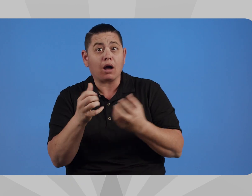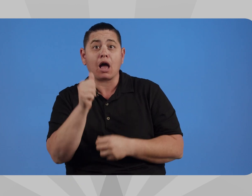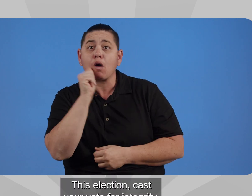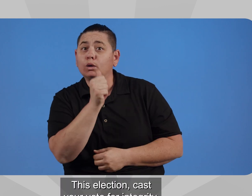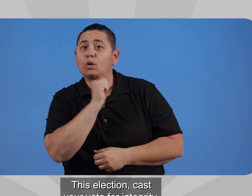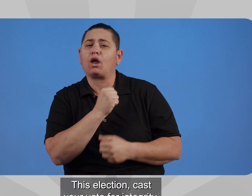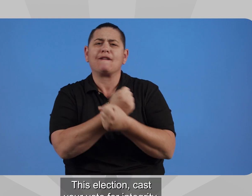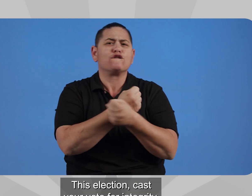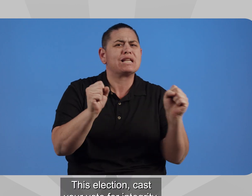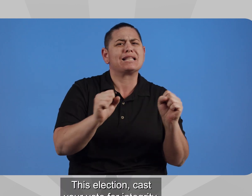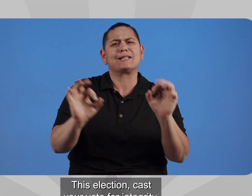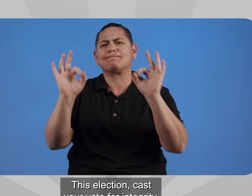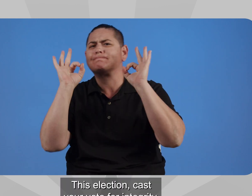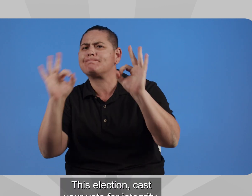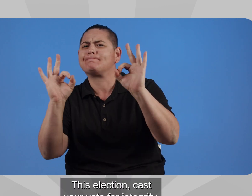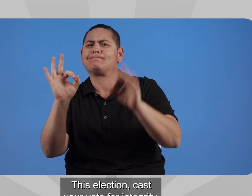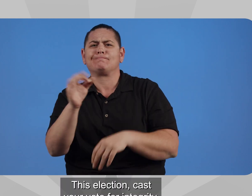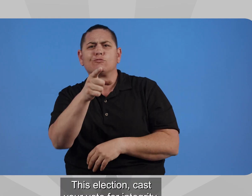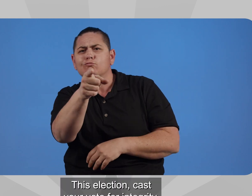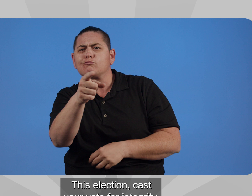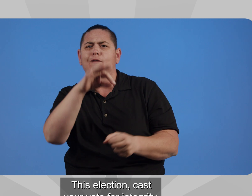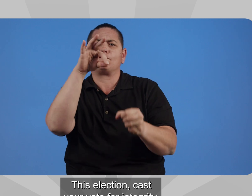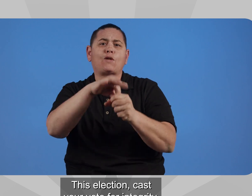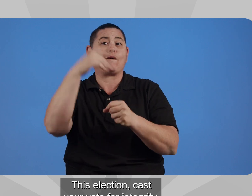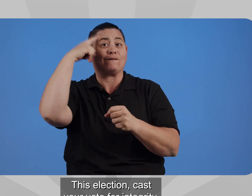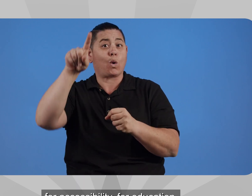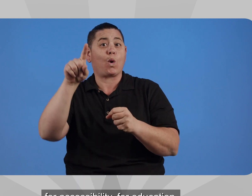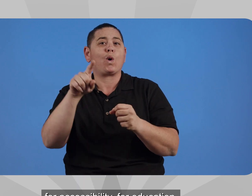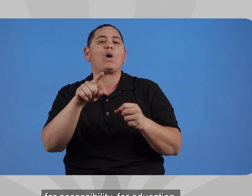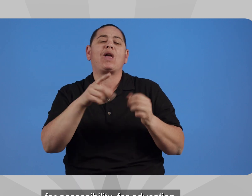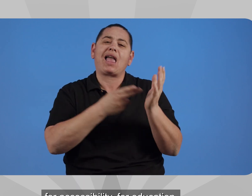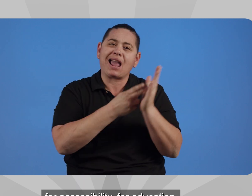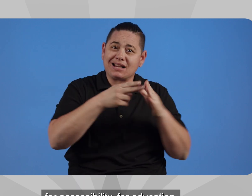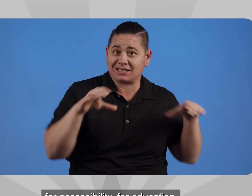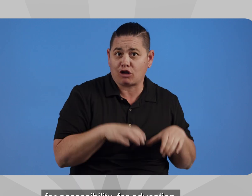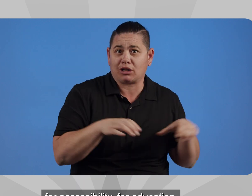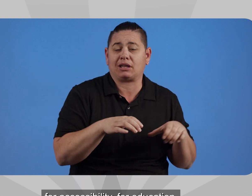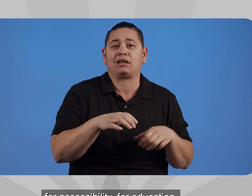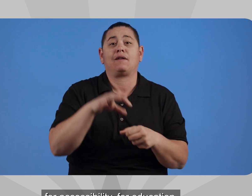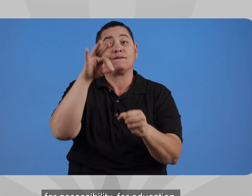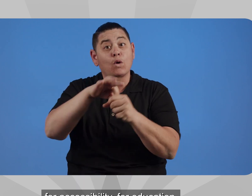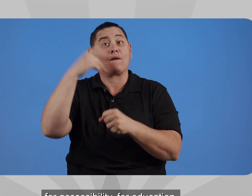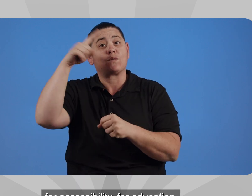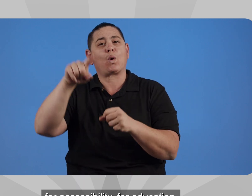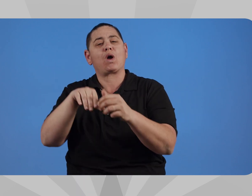This election, cast your vote for integrity, for accessibility, for education,